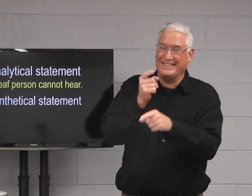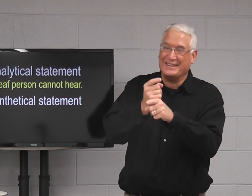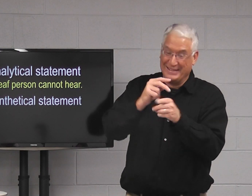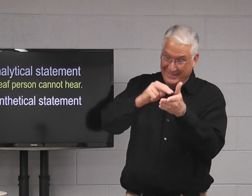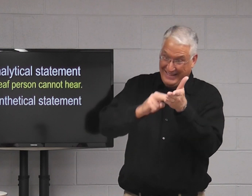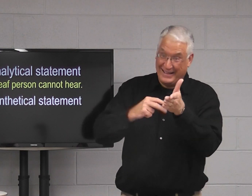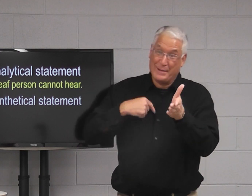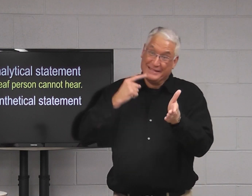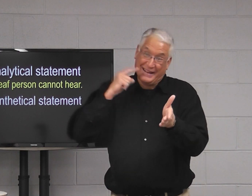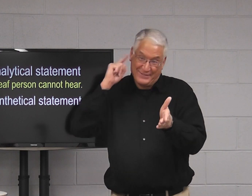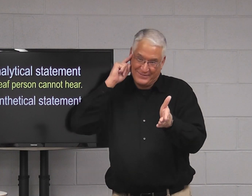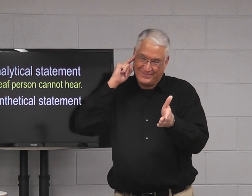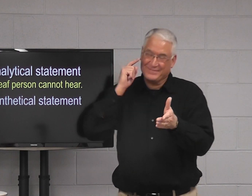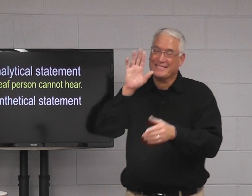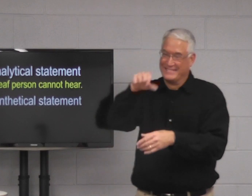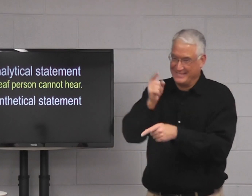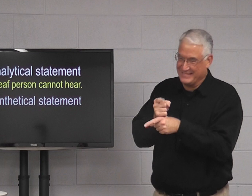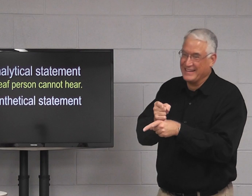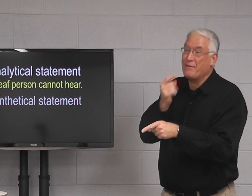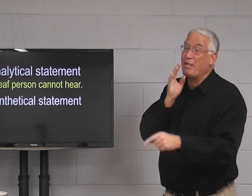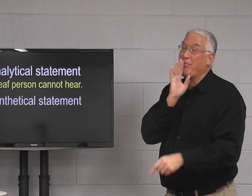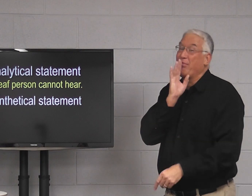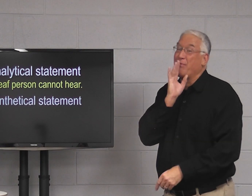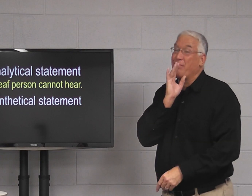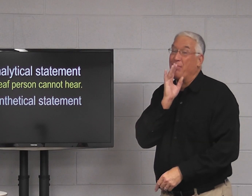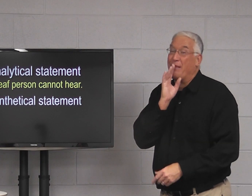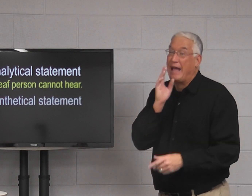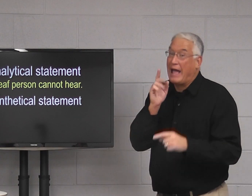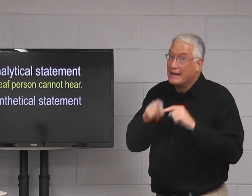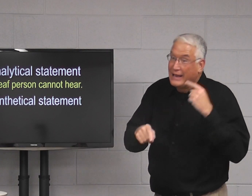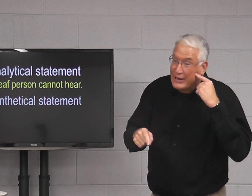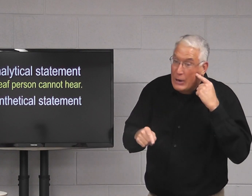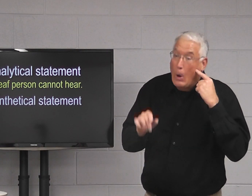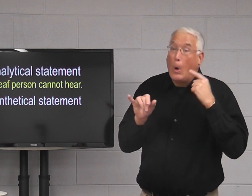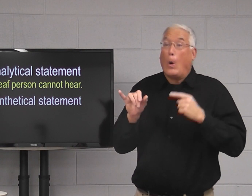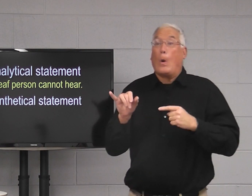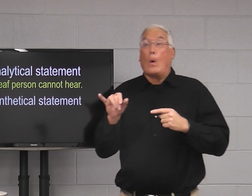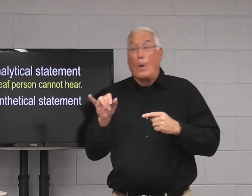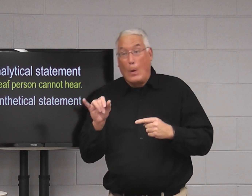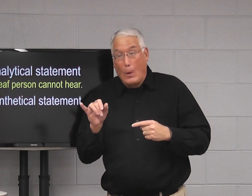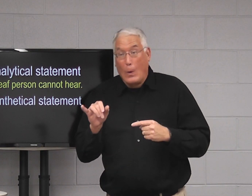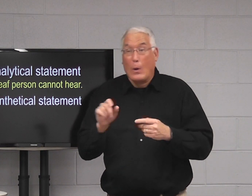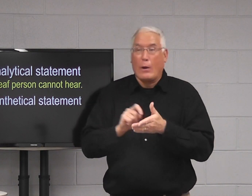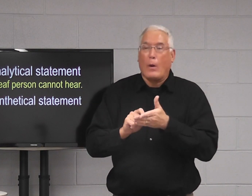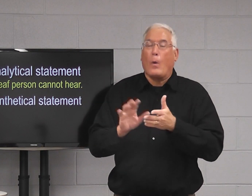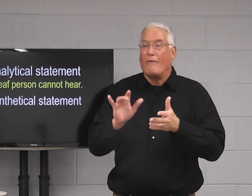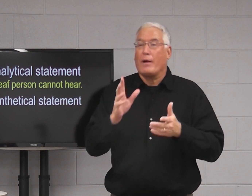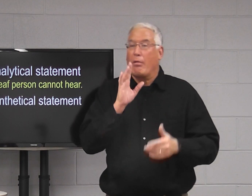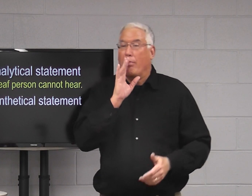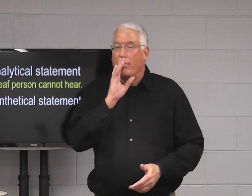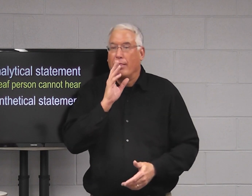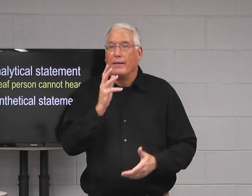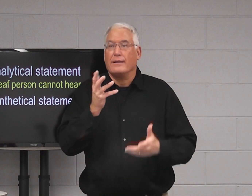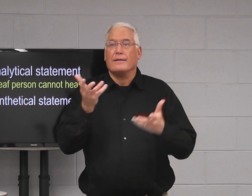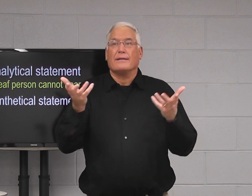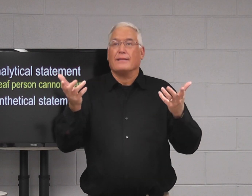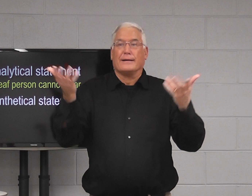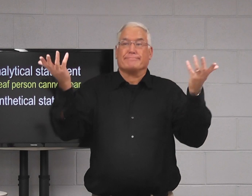this? you understand what I've written here? And she continues to talk to me. I was like I cannot hear. Can you write? And she peeps